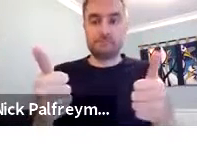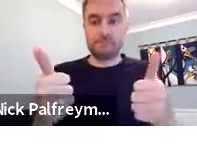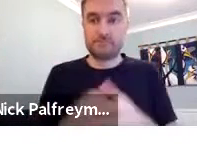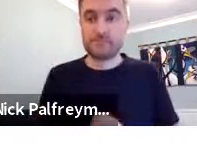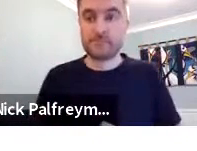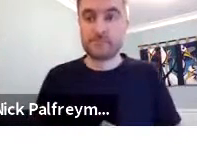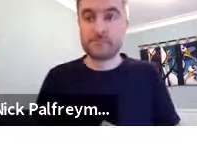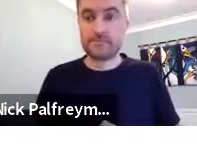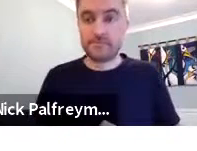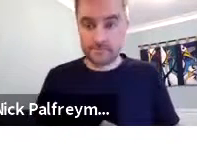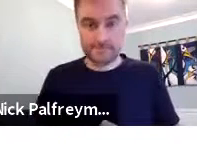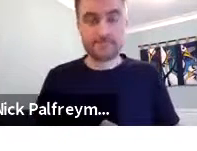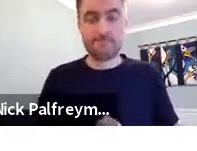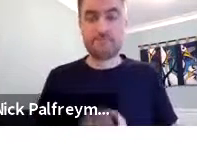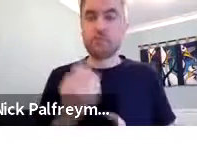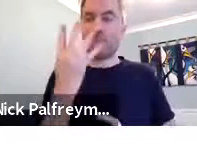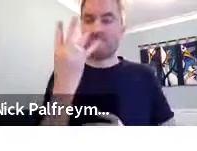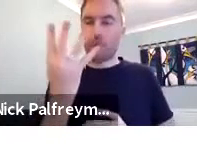And four.